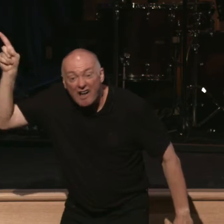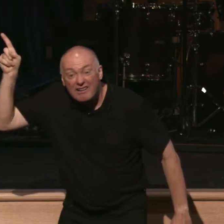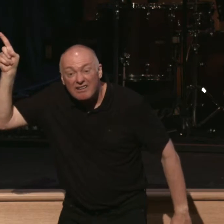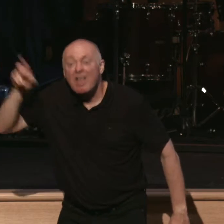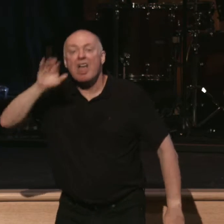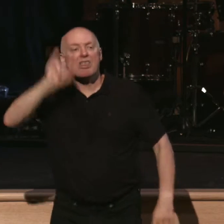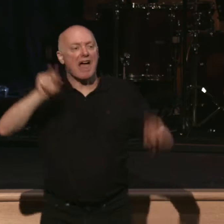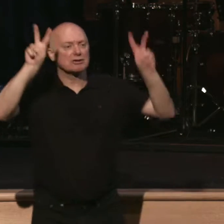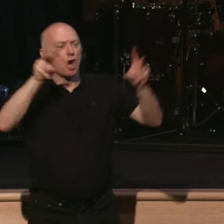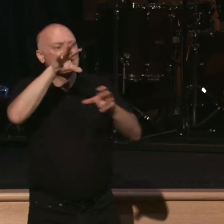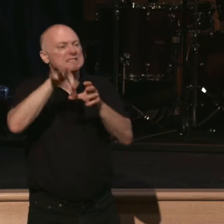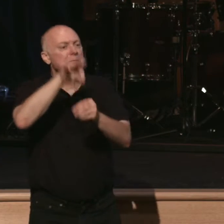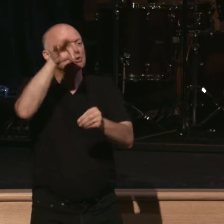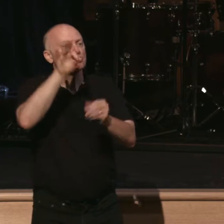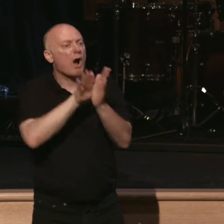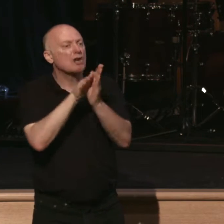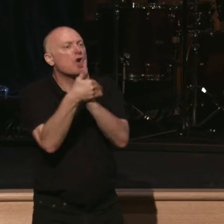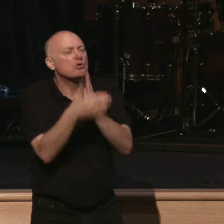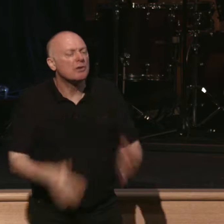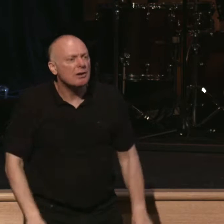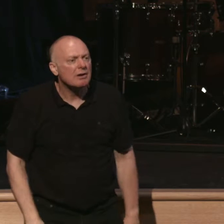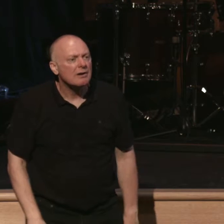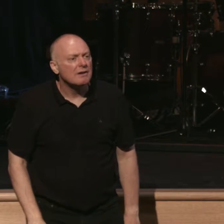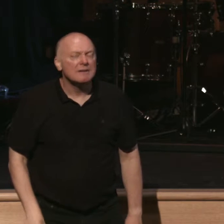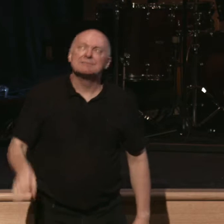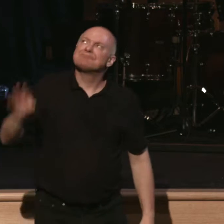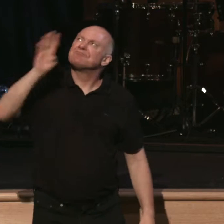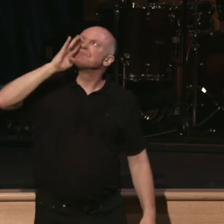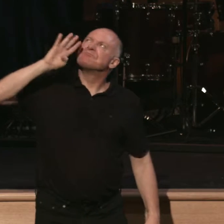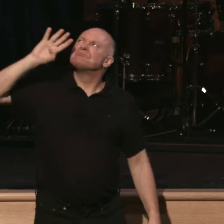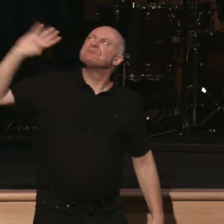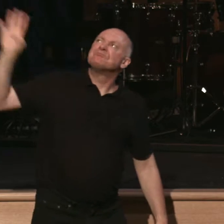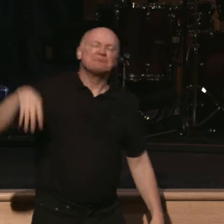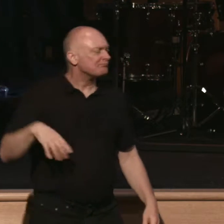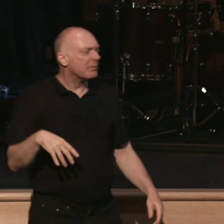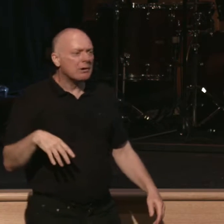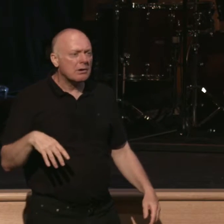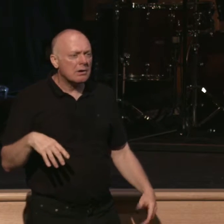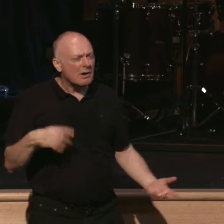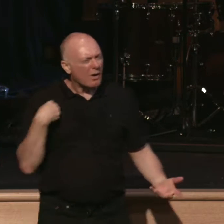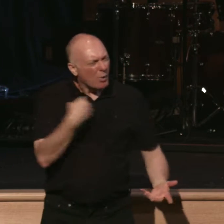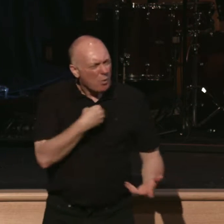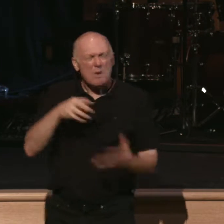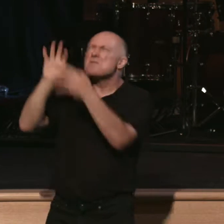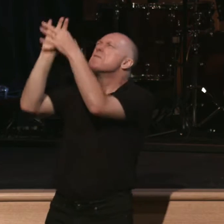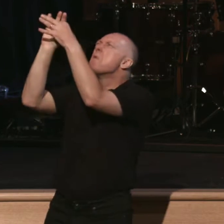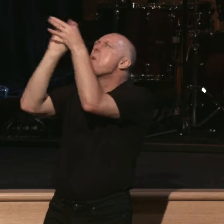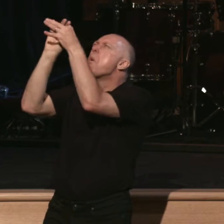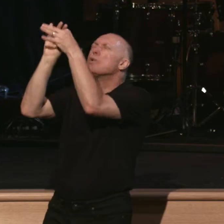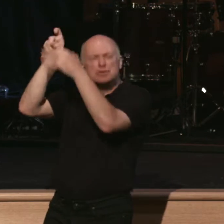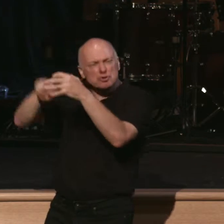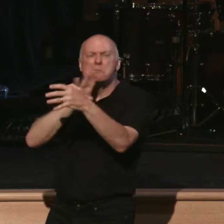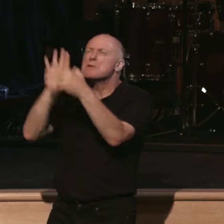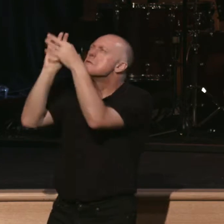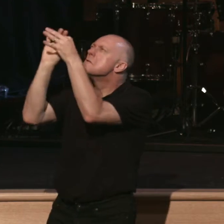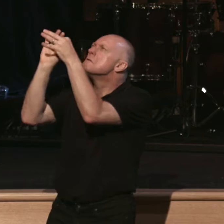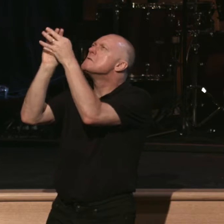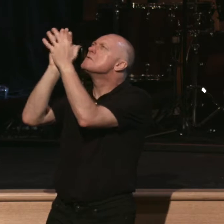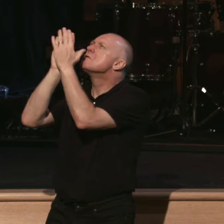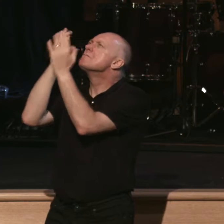adultery. It's spiritual adultery. We are, we are united to Christ. We are one spirit with him. And when we turn away